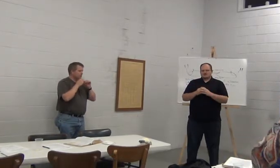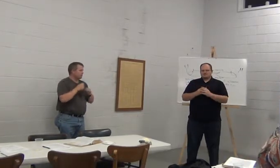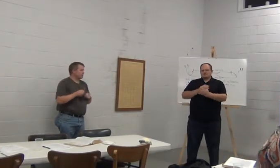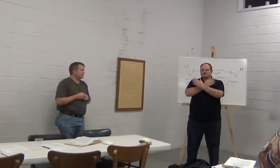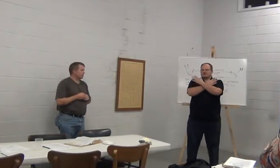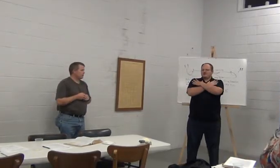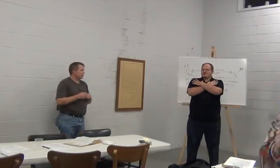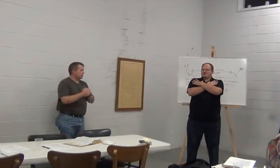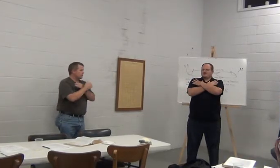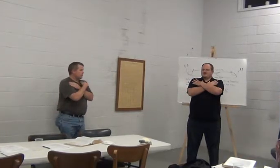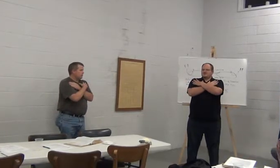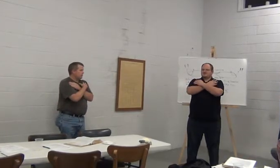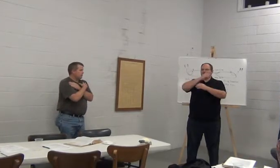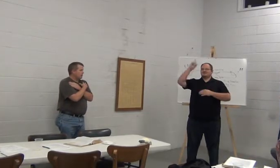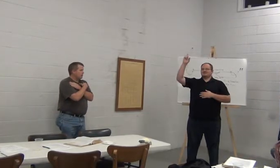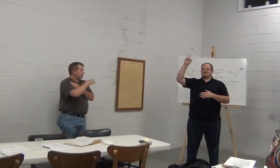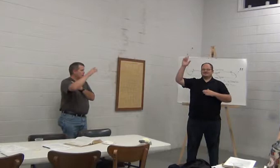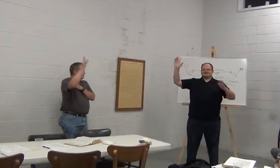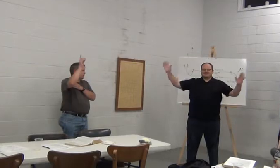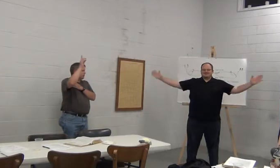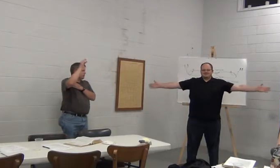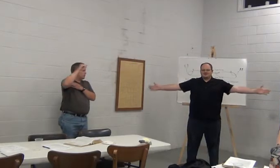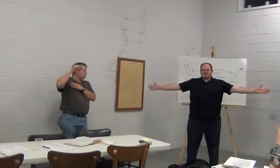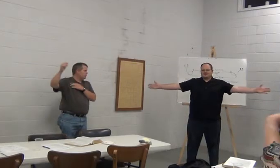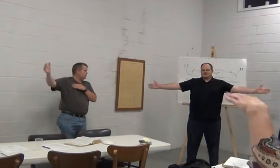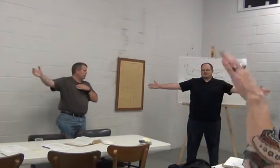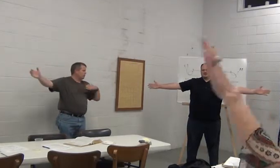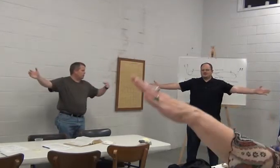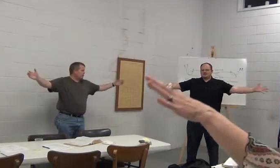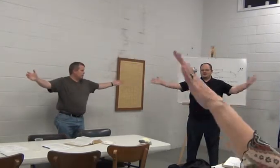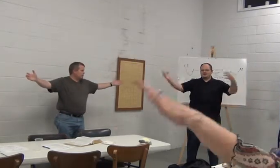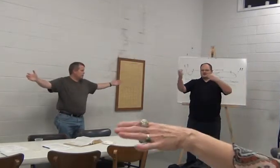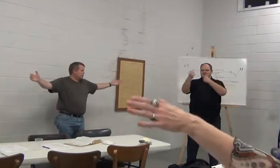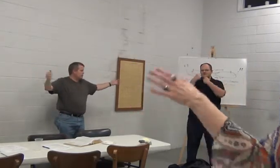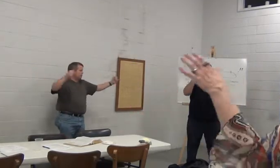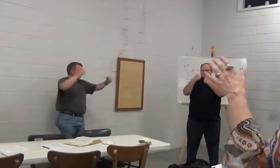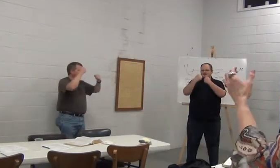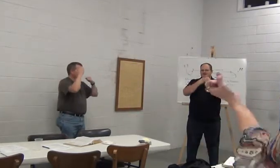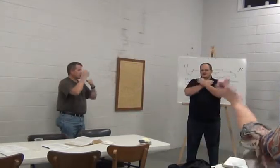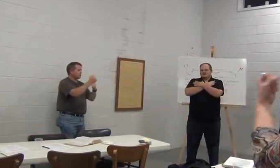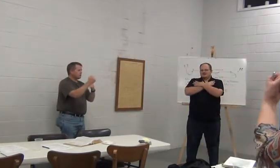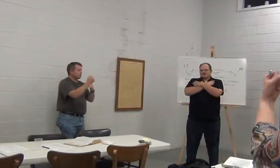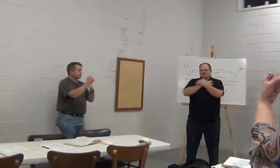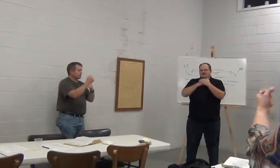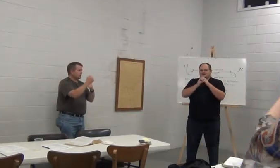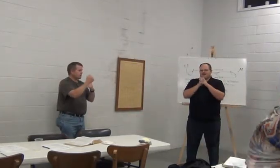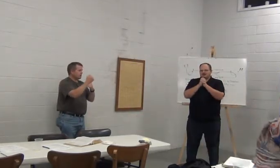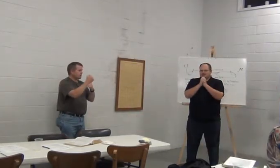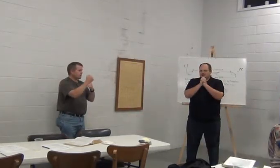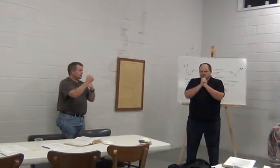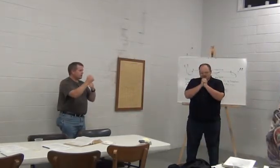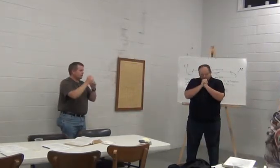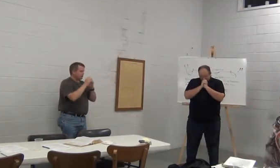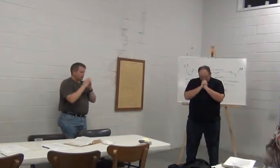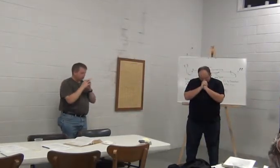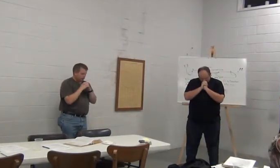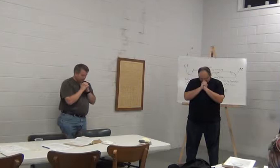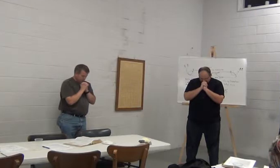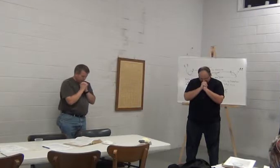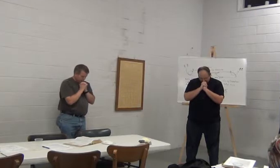Supper. The greatest one is? Love God. Your family and friends. And your enemies. And you can't do that without? Pray. Every